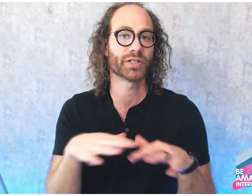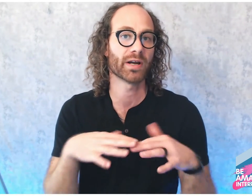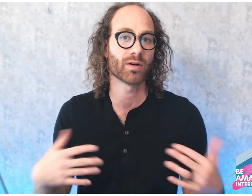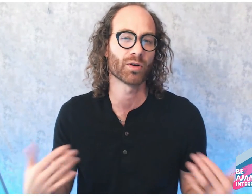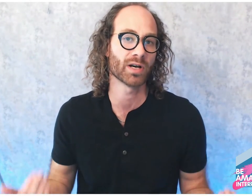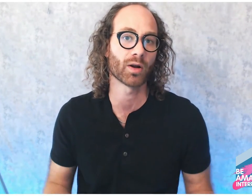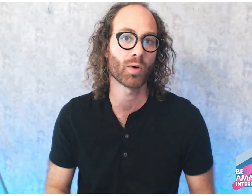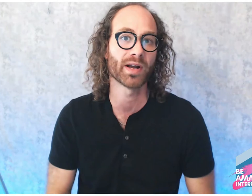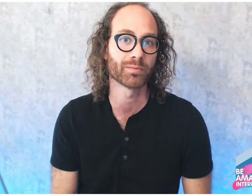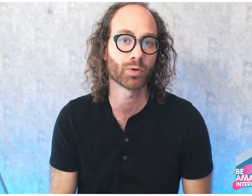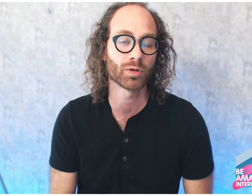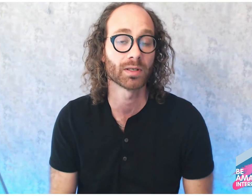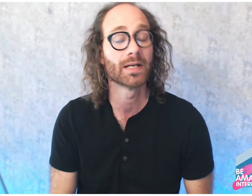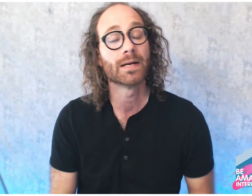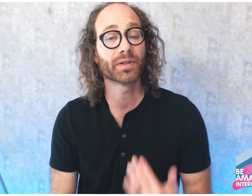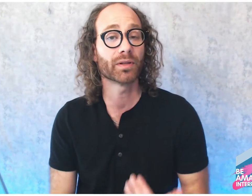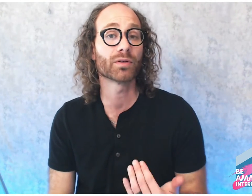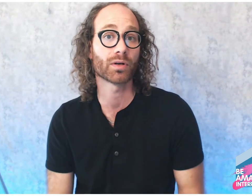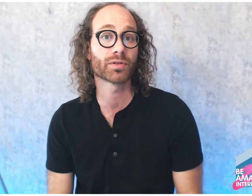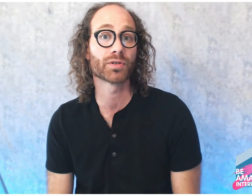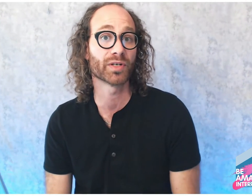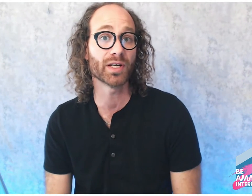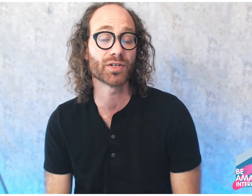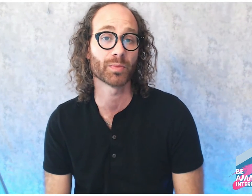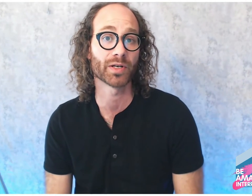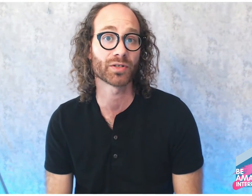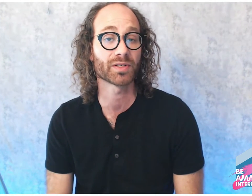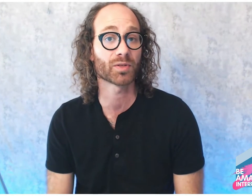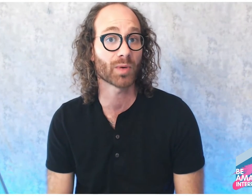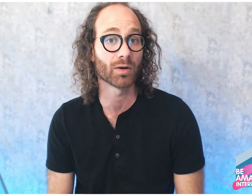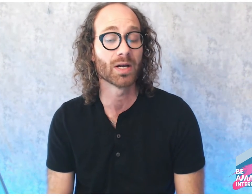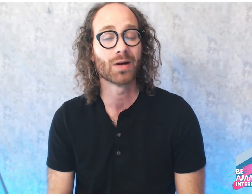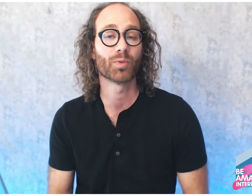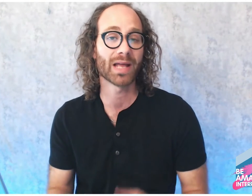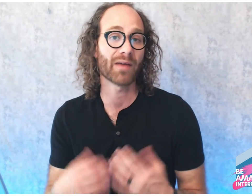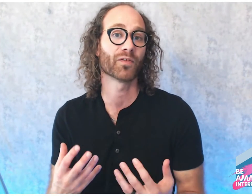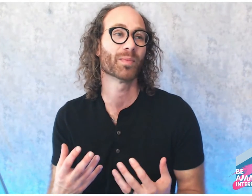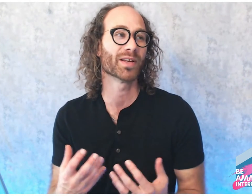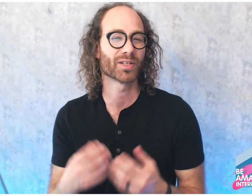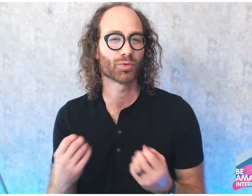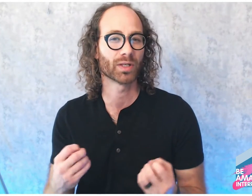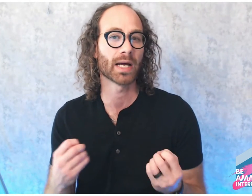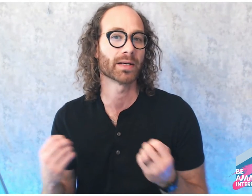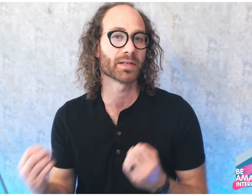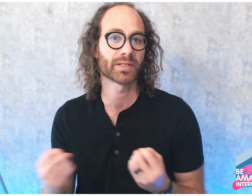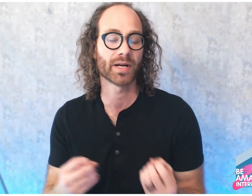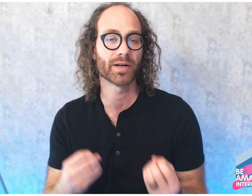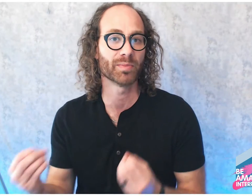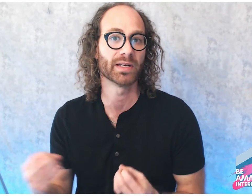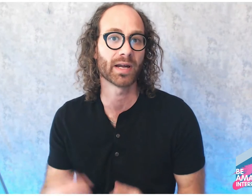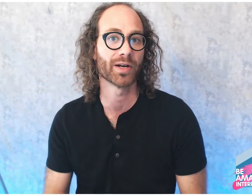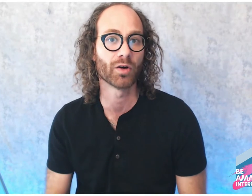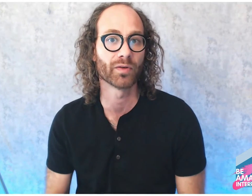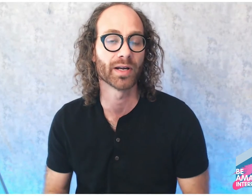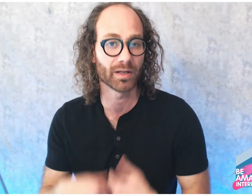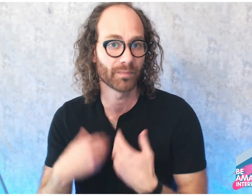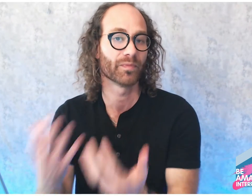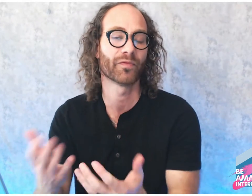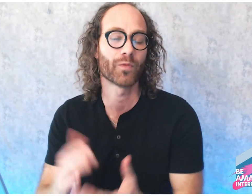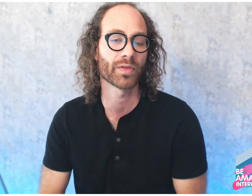or not quite as important. But then there's also strategic omissions as well, where we have information that's really not necessary to be carried over for that